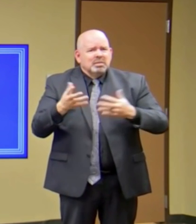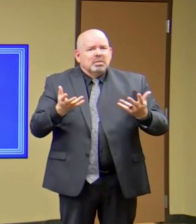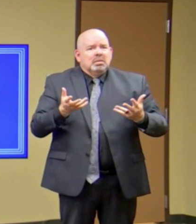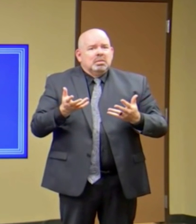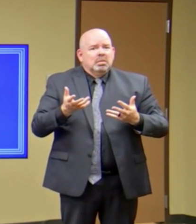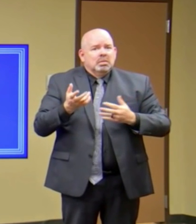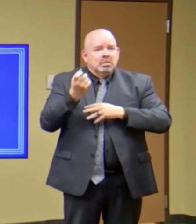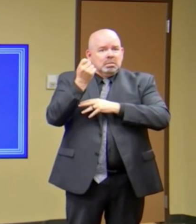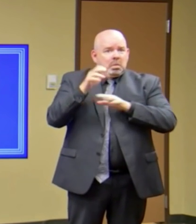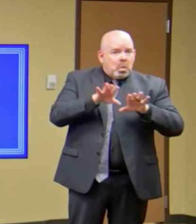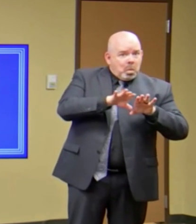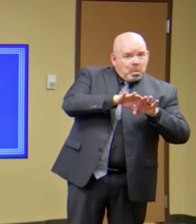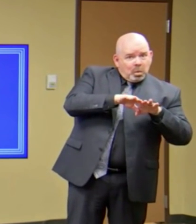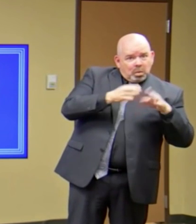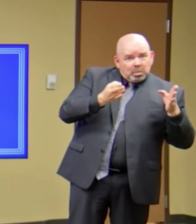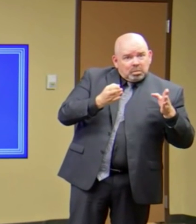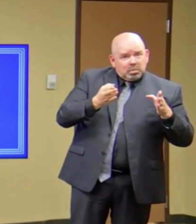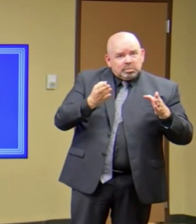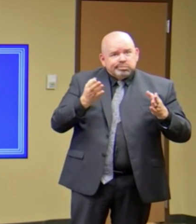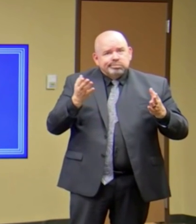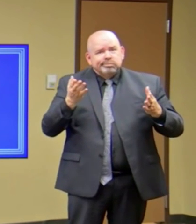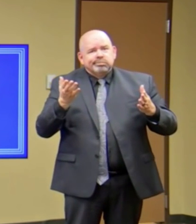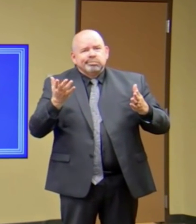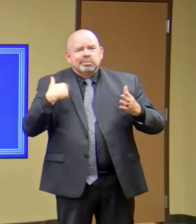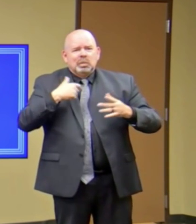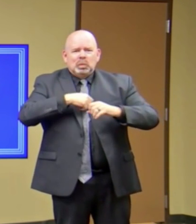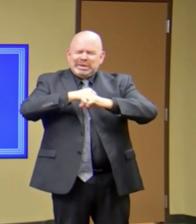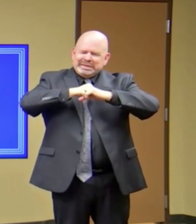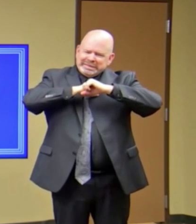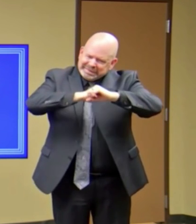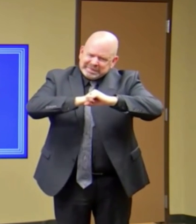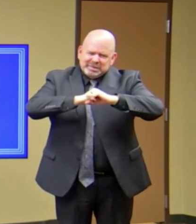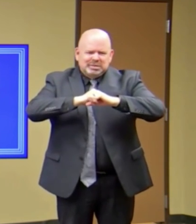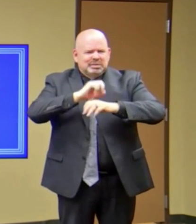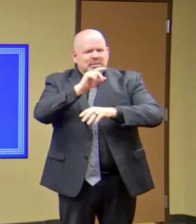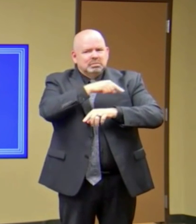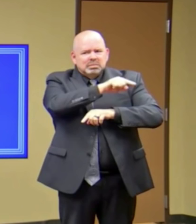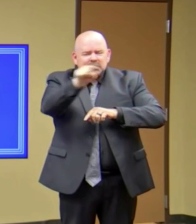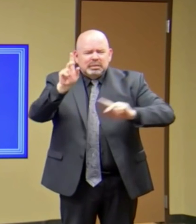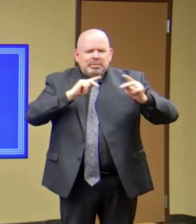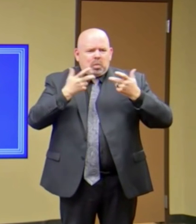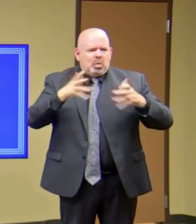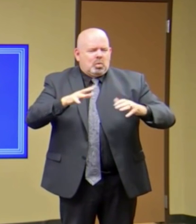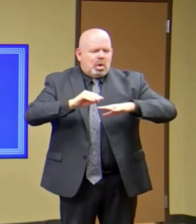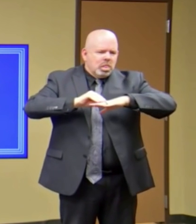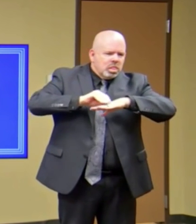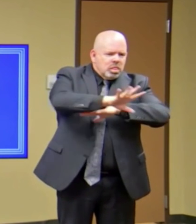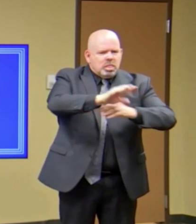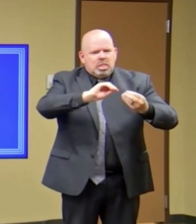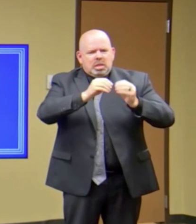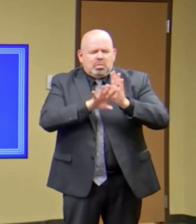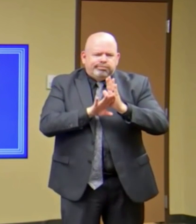have them happen just as safely as we can for the employees, for the businesses, and then for you.